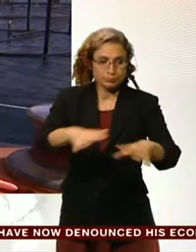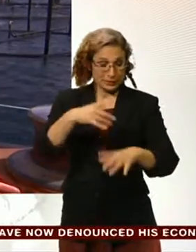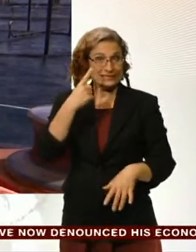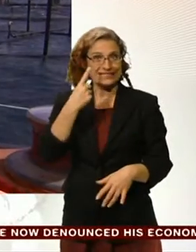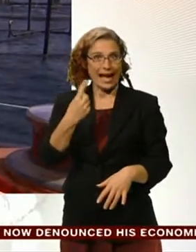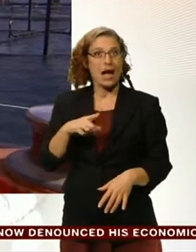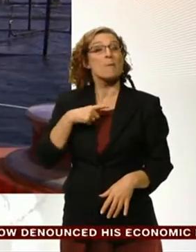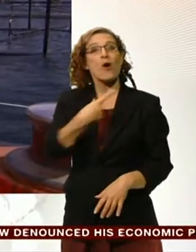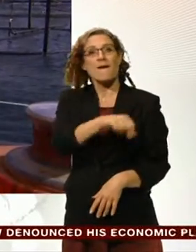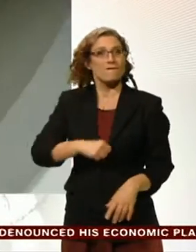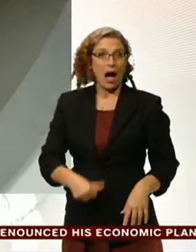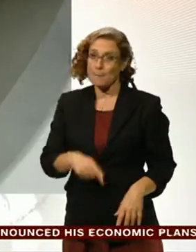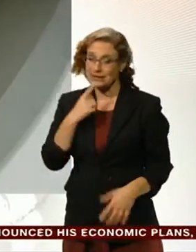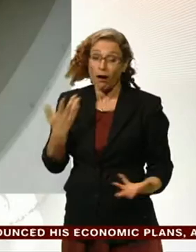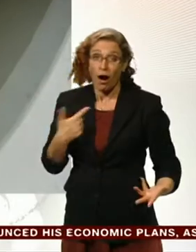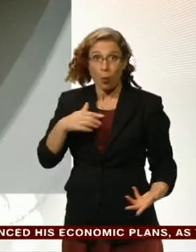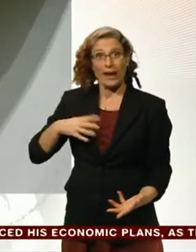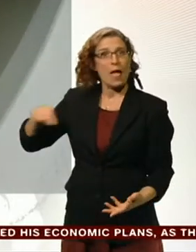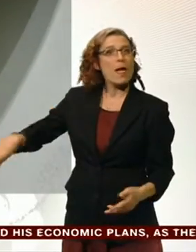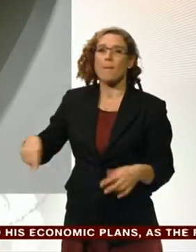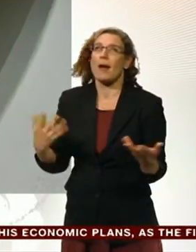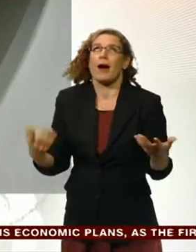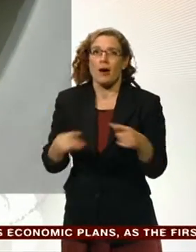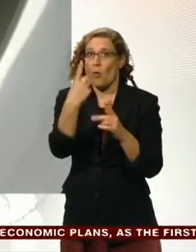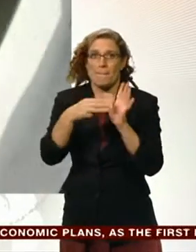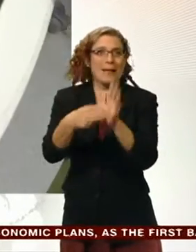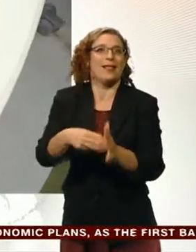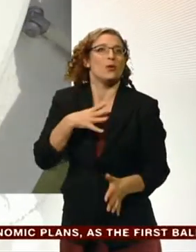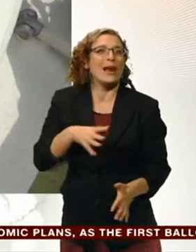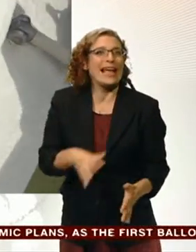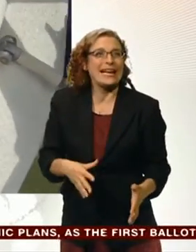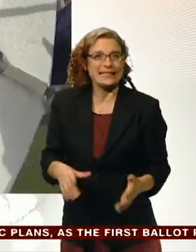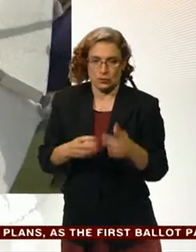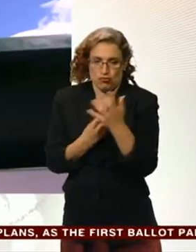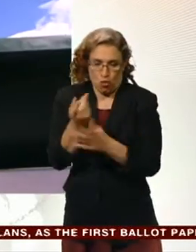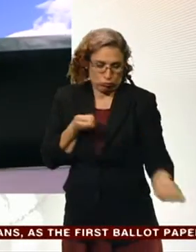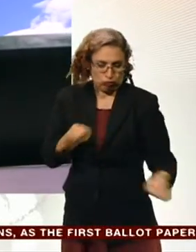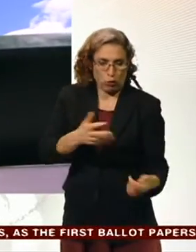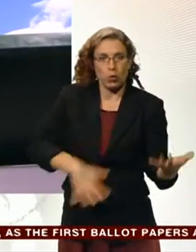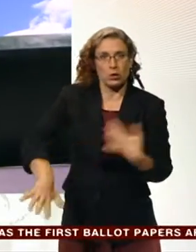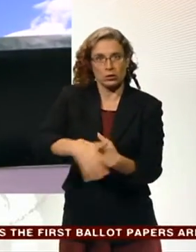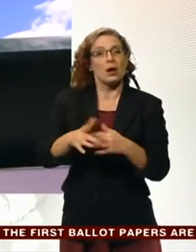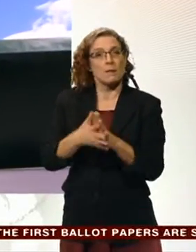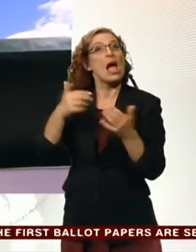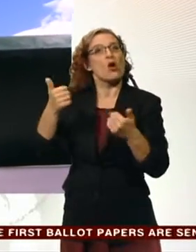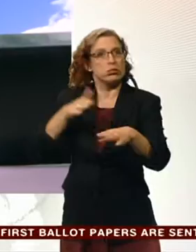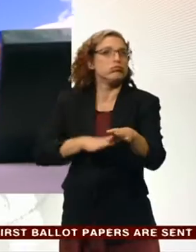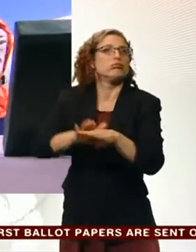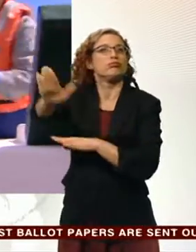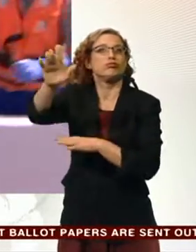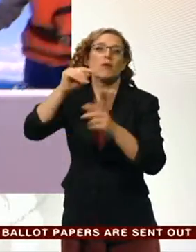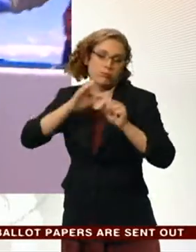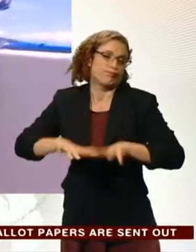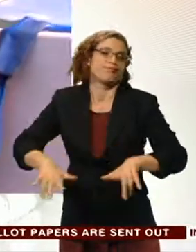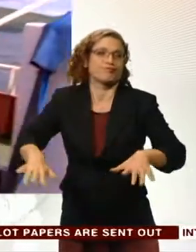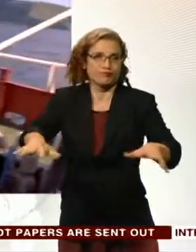million wrasse. We can't go and catch them in the wild in a sustainable way. So we want to grow them through aquaculture and that's a long-term solution. This farm will now